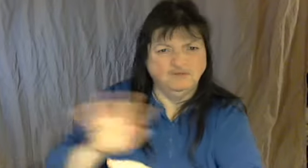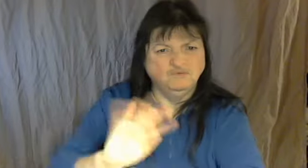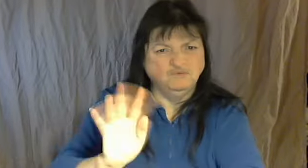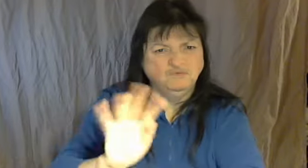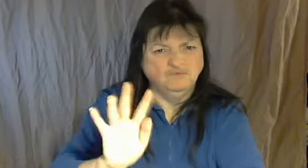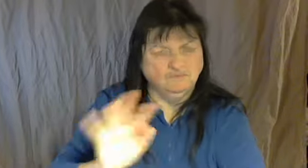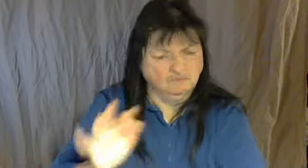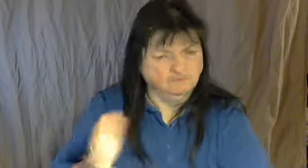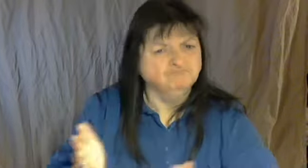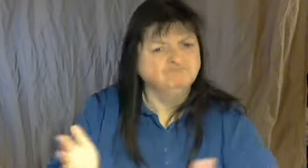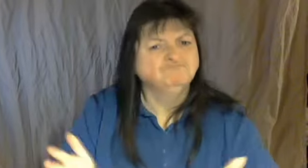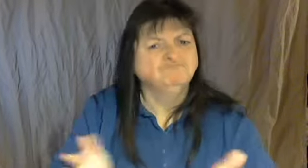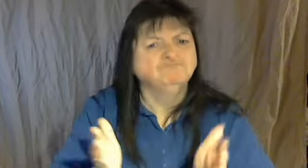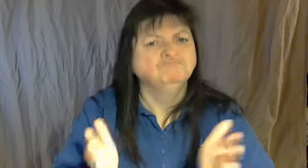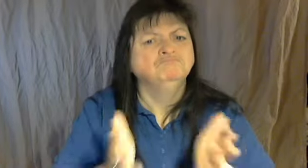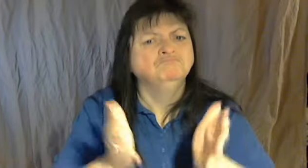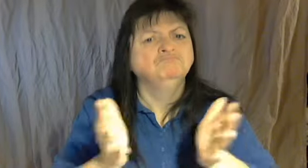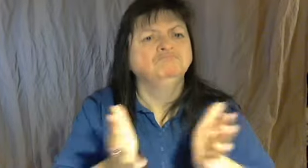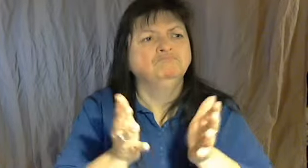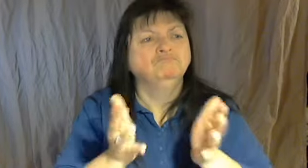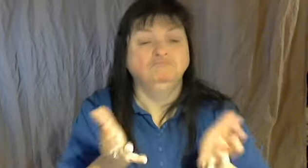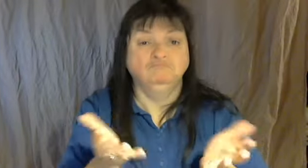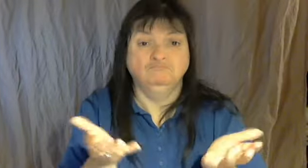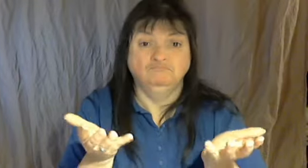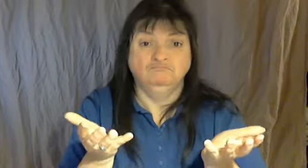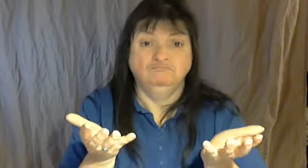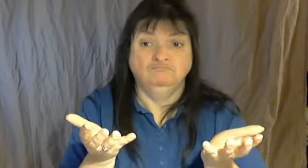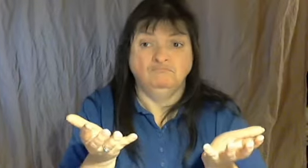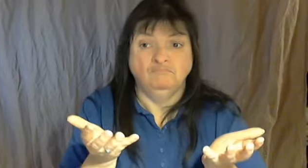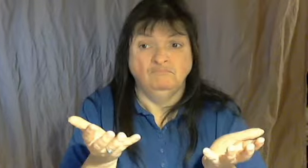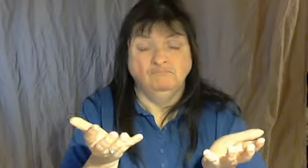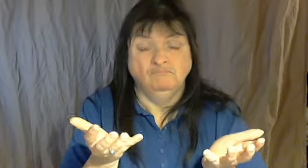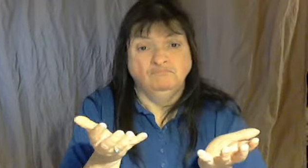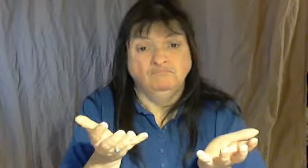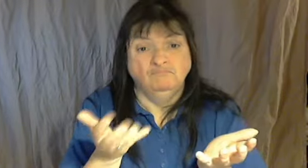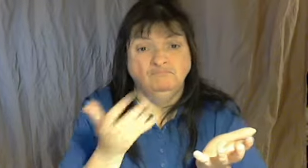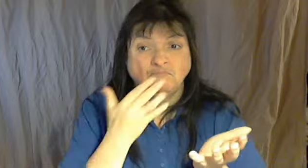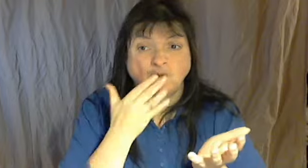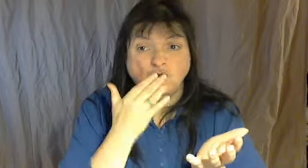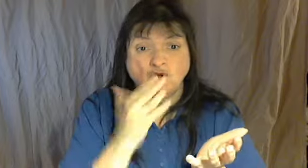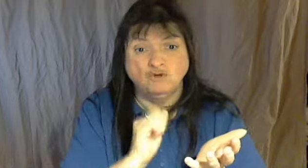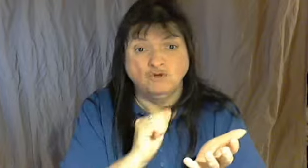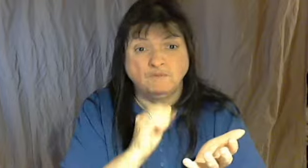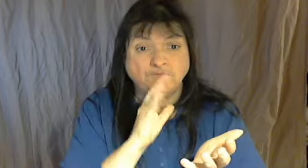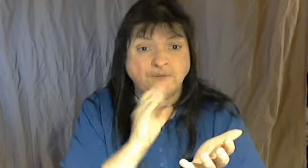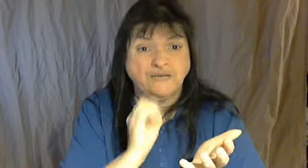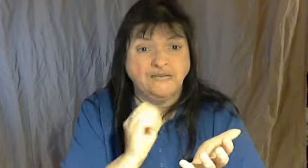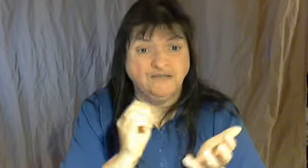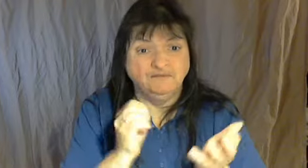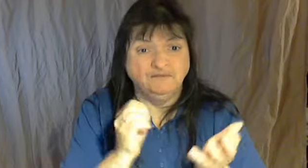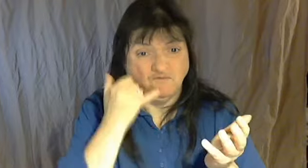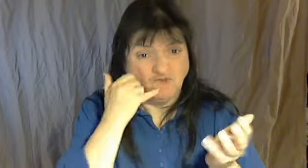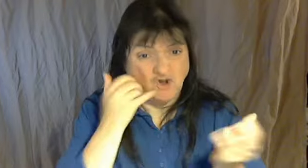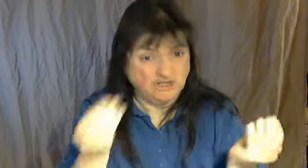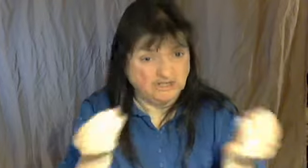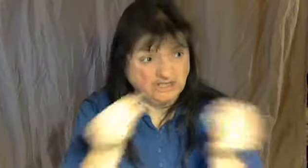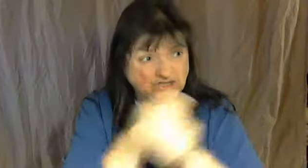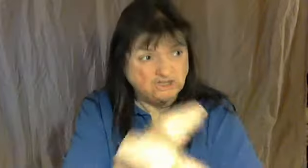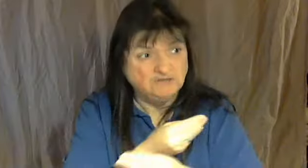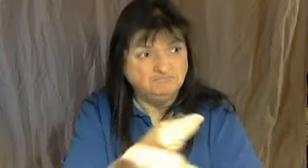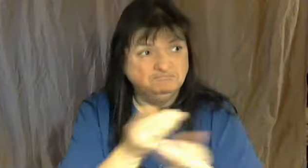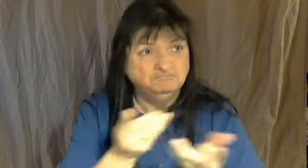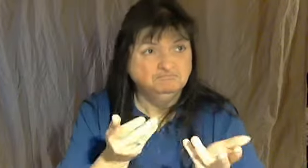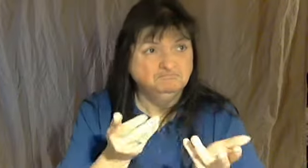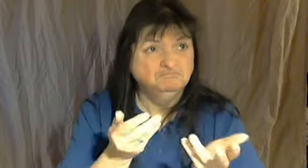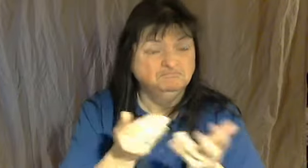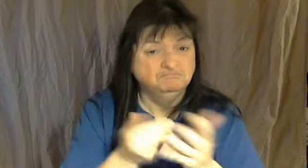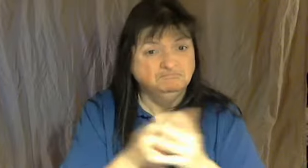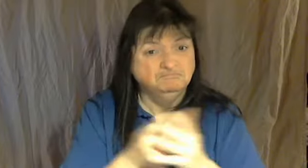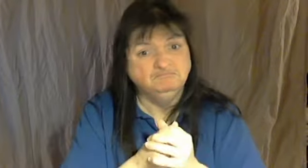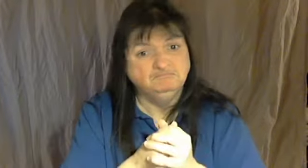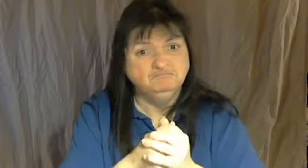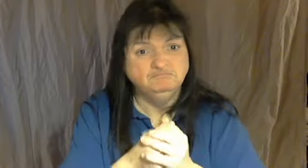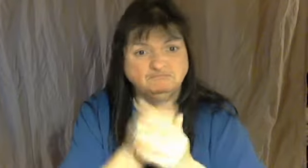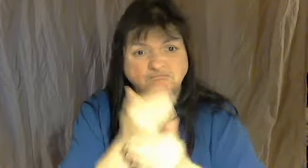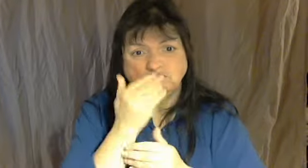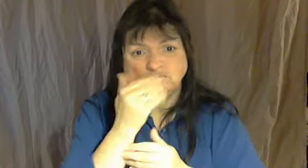Zahna's family tree. In this Bootsu started to do this maybe 40 years ago. I